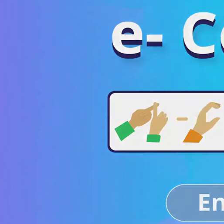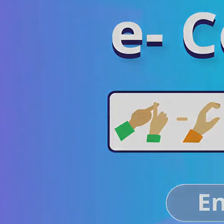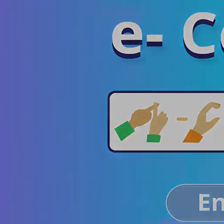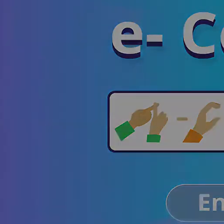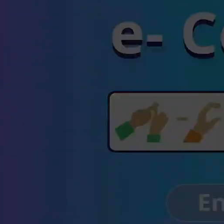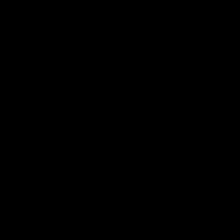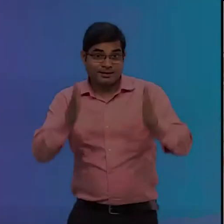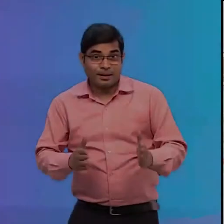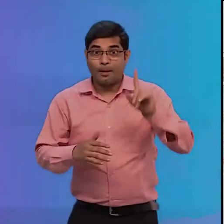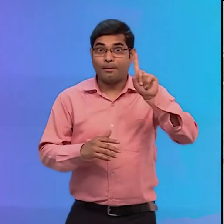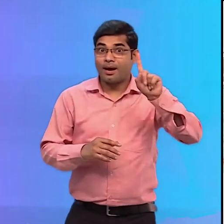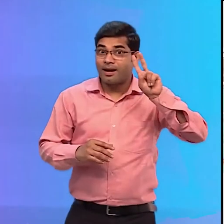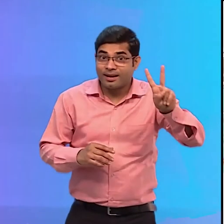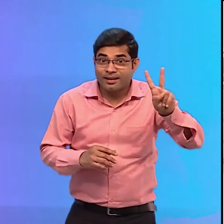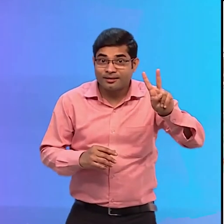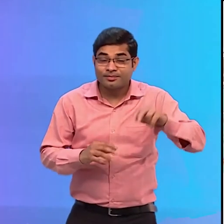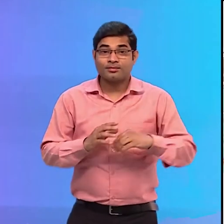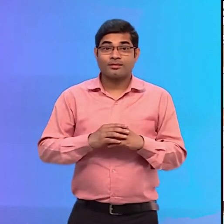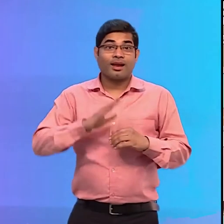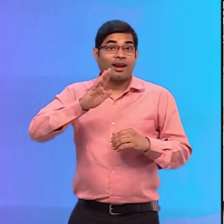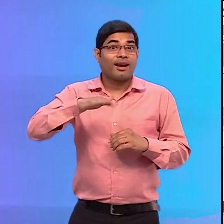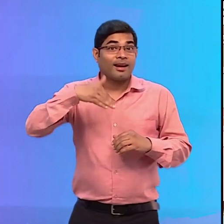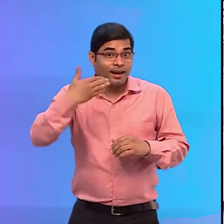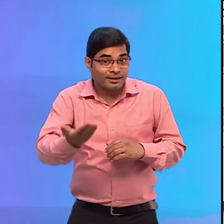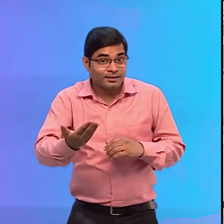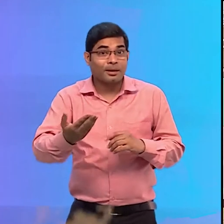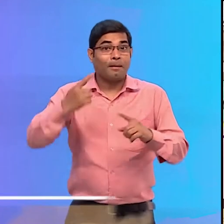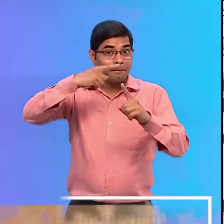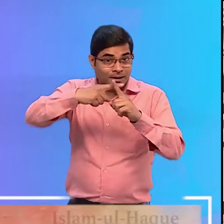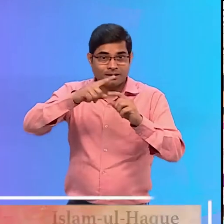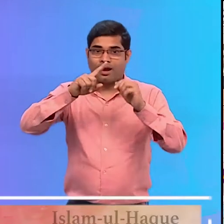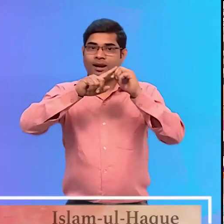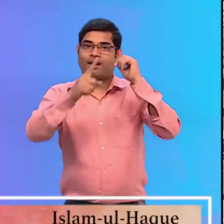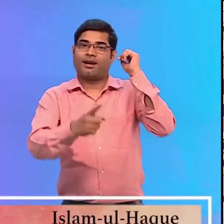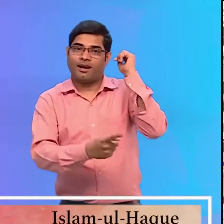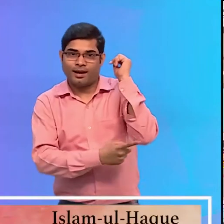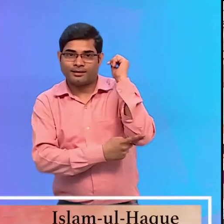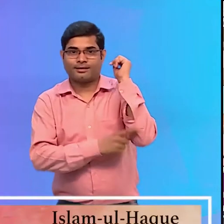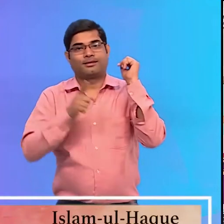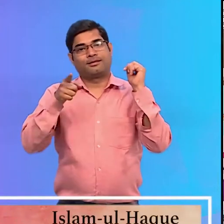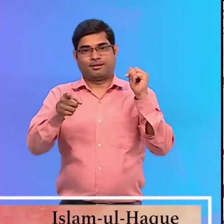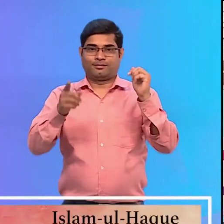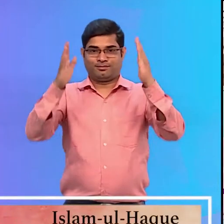Frame 12 The next and the last frame has three pictures.